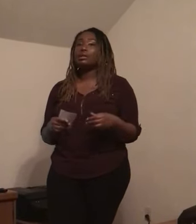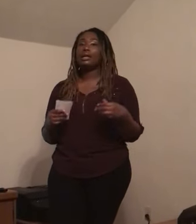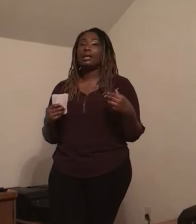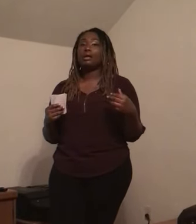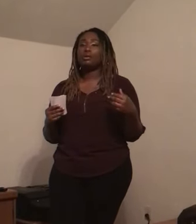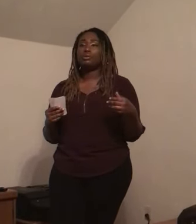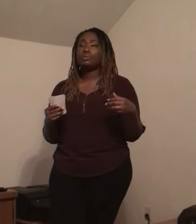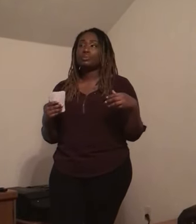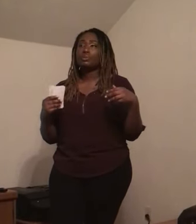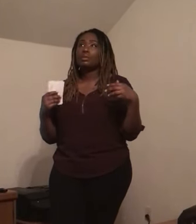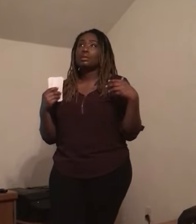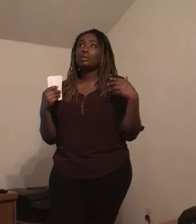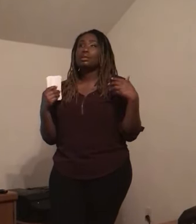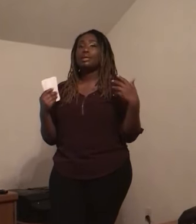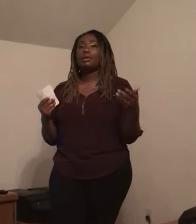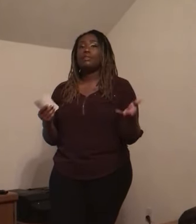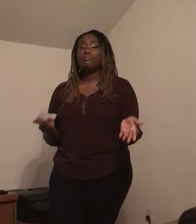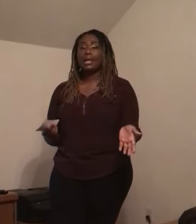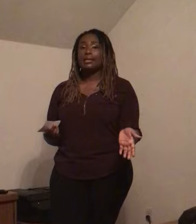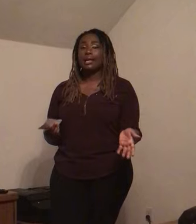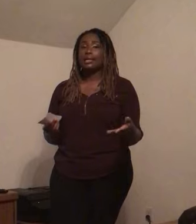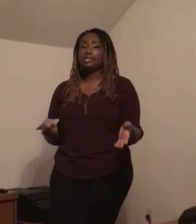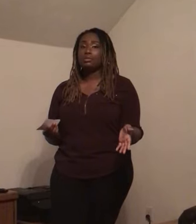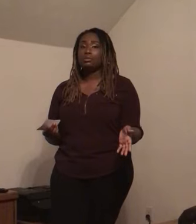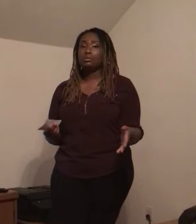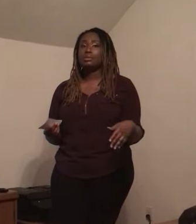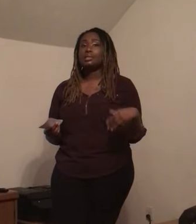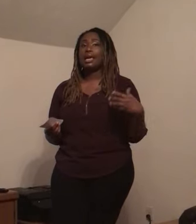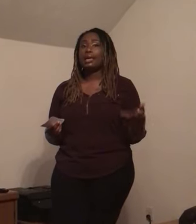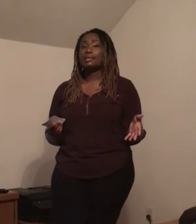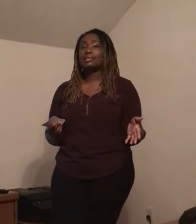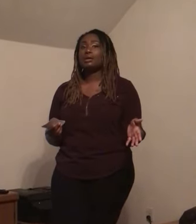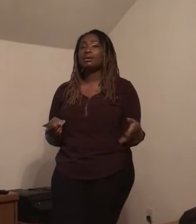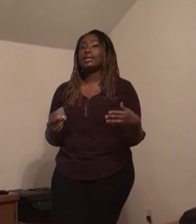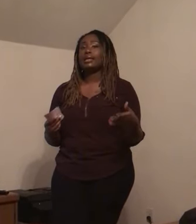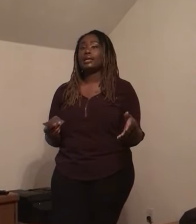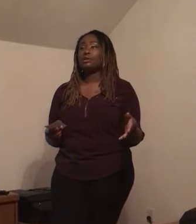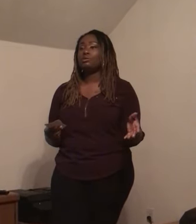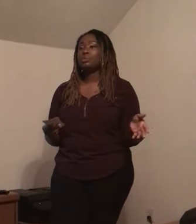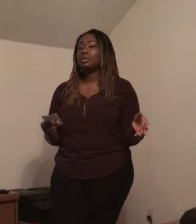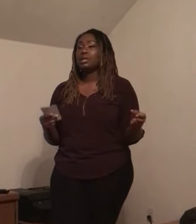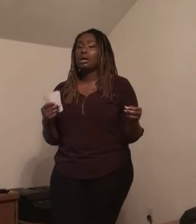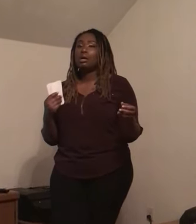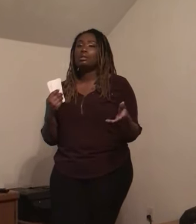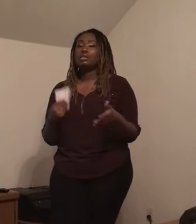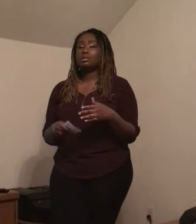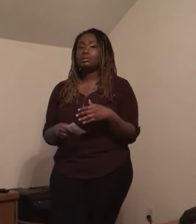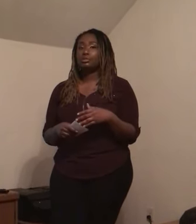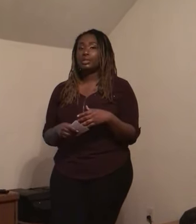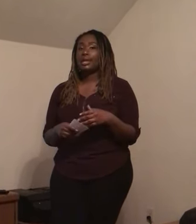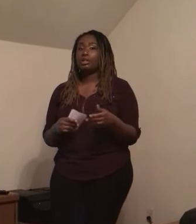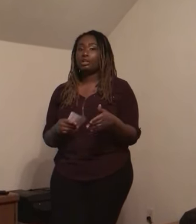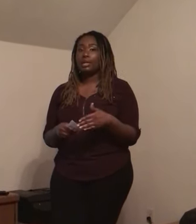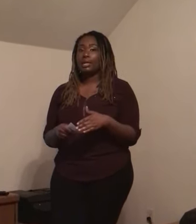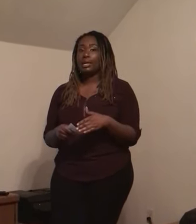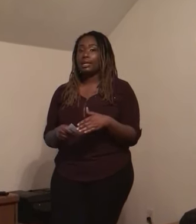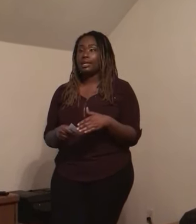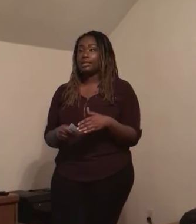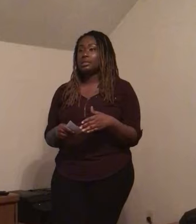if mandated in schools, ASL can help children at an early age